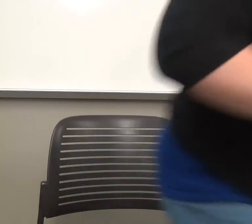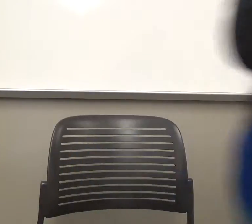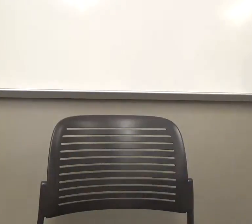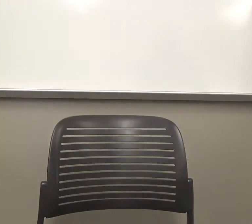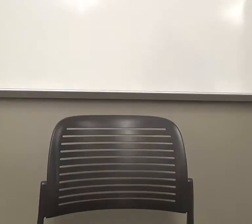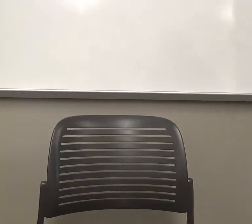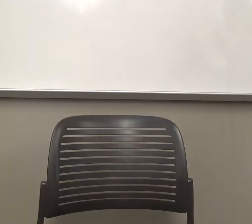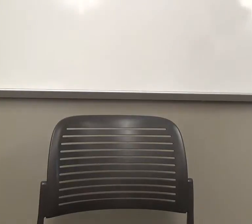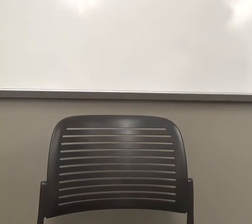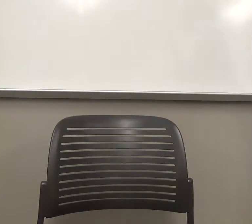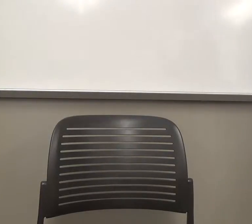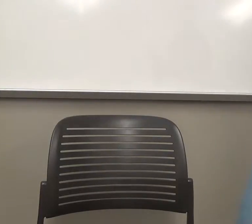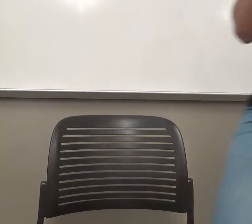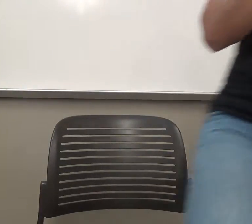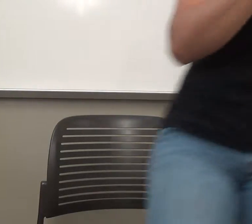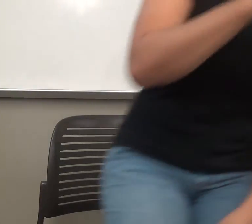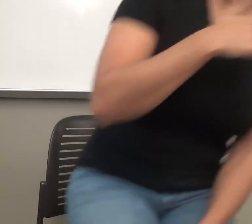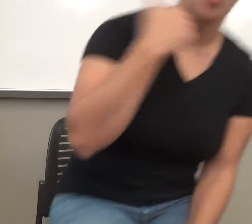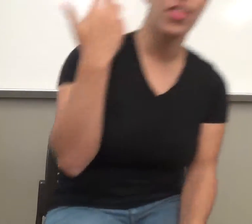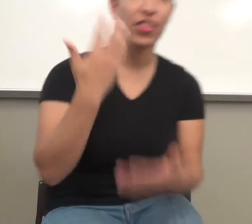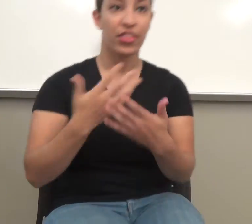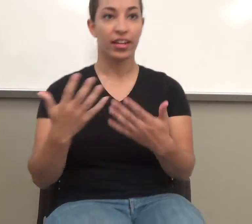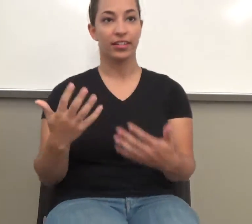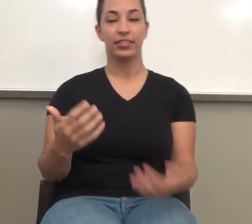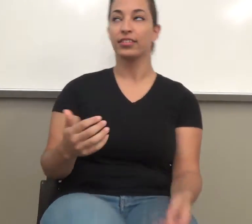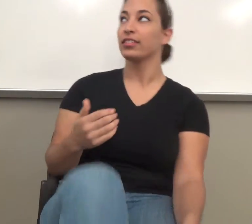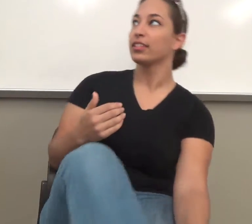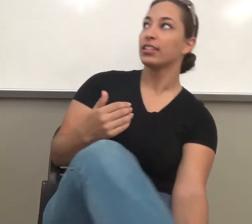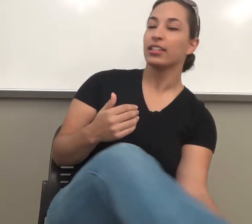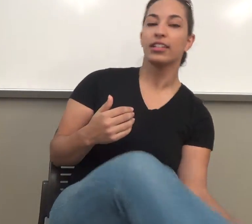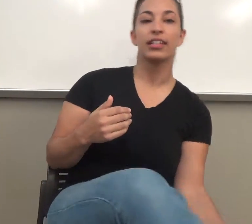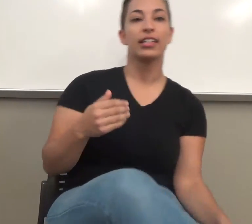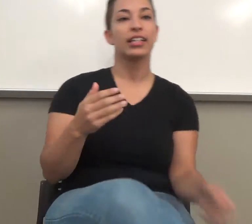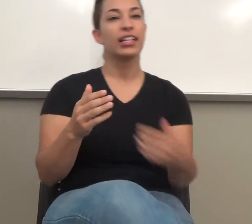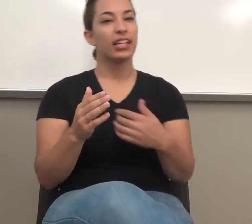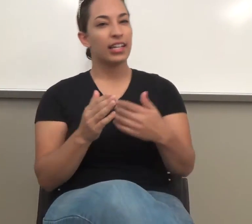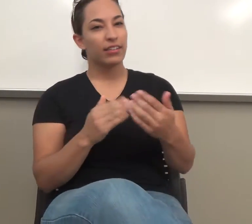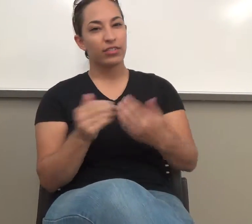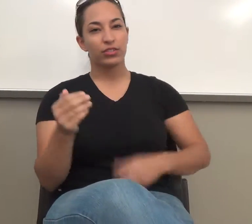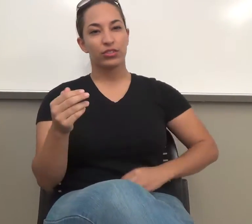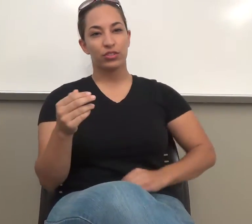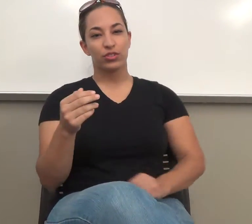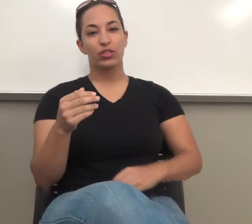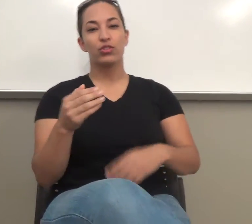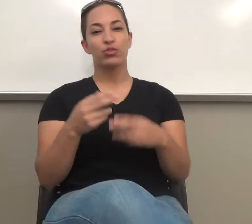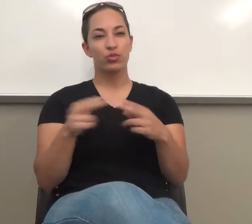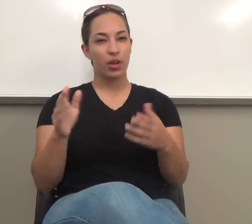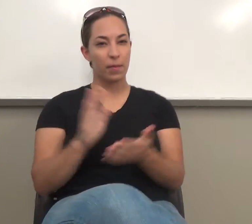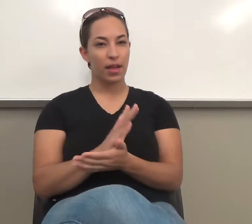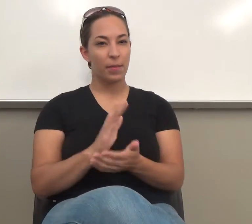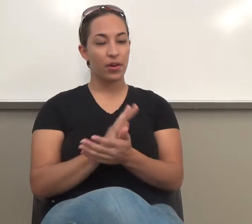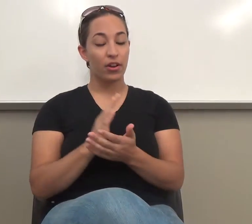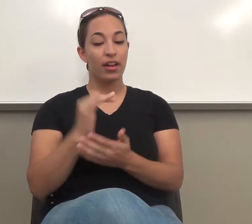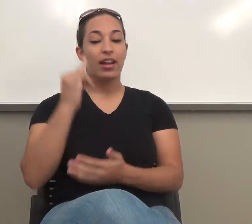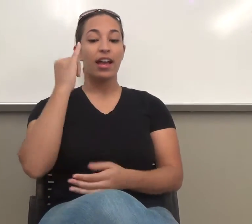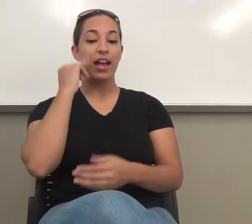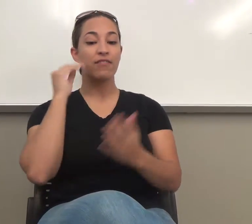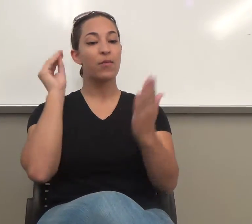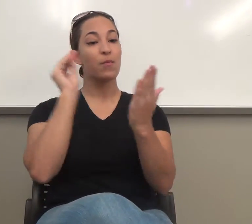title or even a shortened paper is it kind of makes you refocus and say, okay, what is this